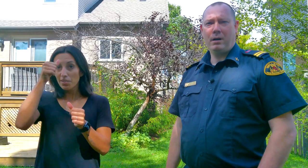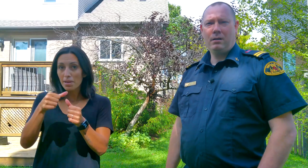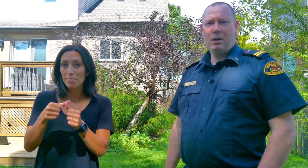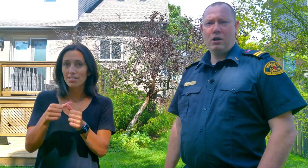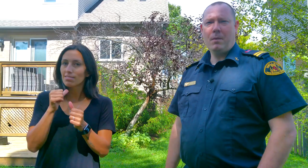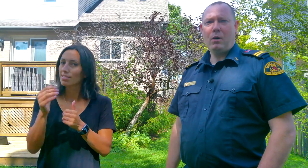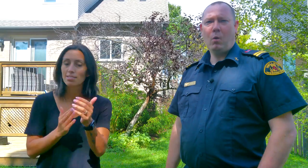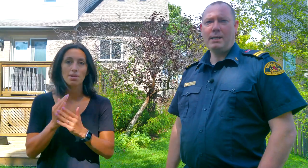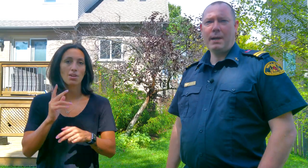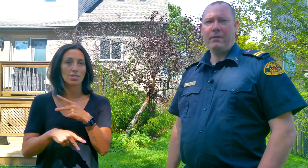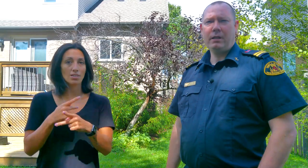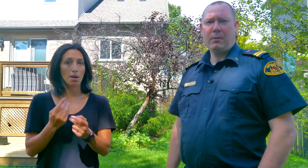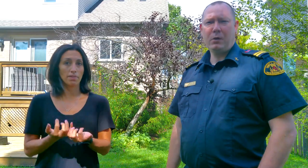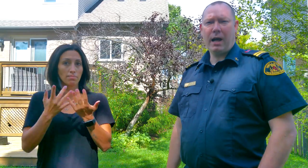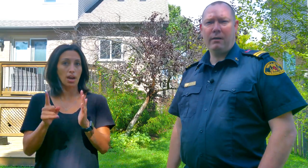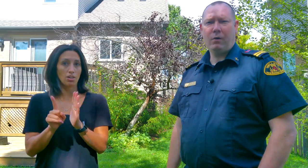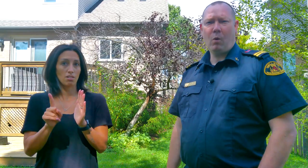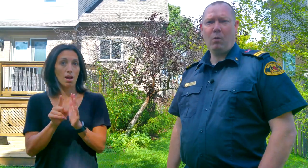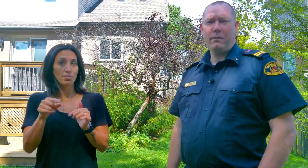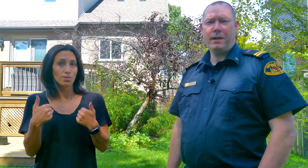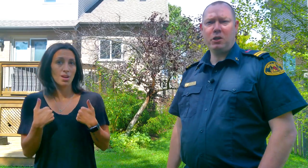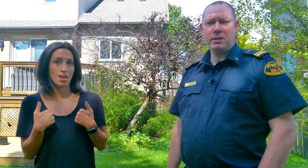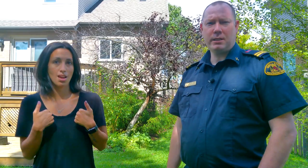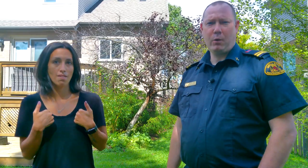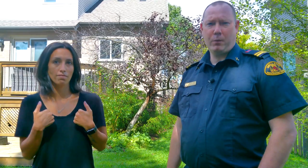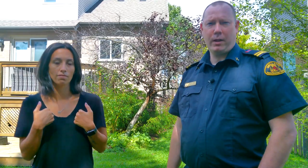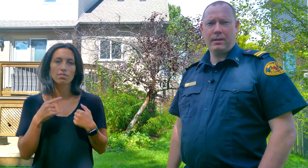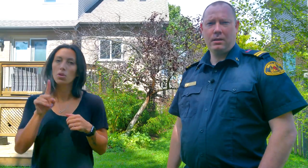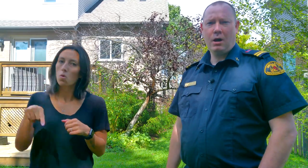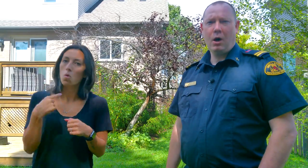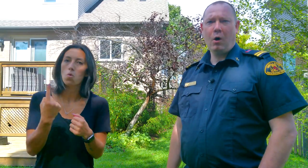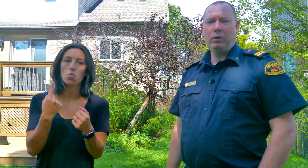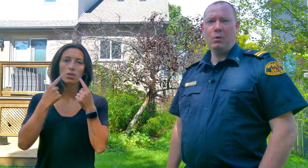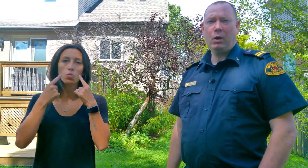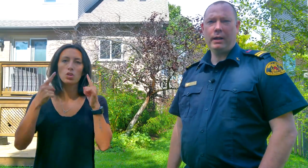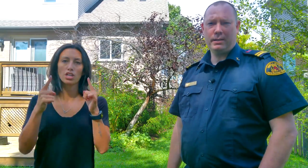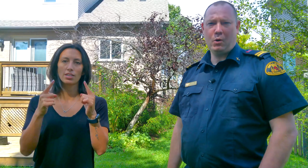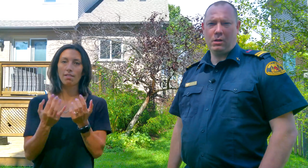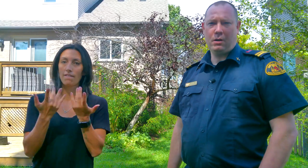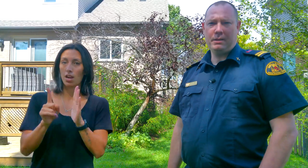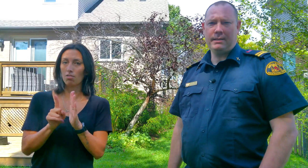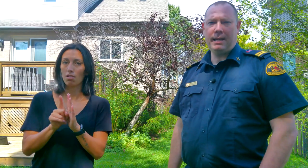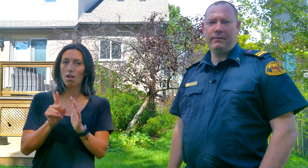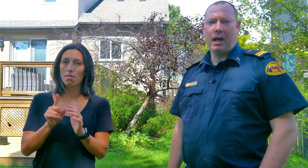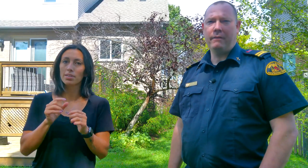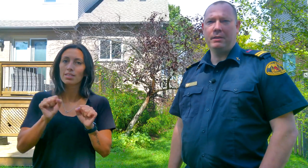no matter what type of alarm you have or what features it's equipped with only working smoke alarms can save lives